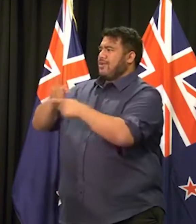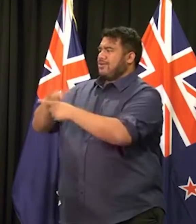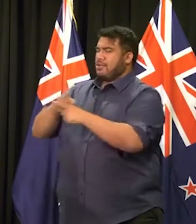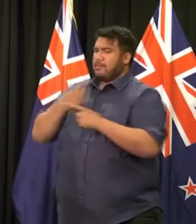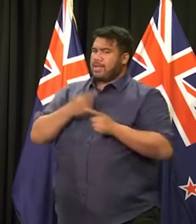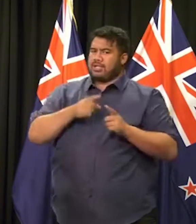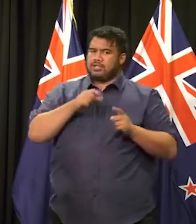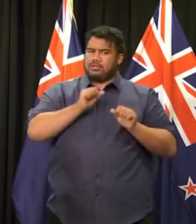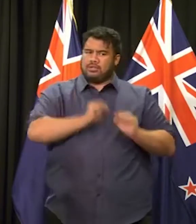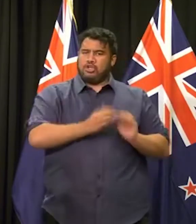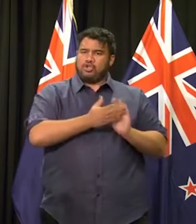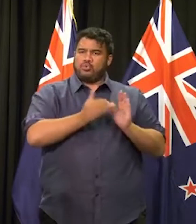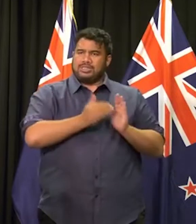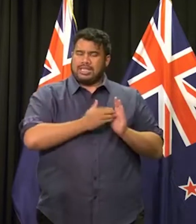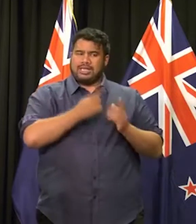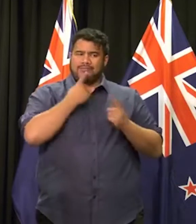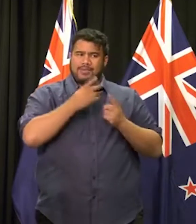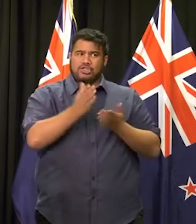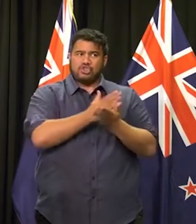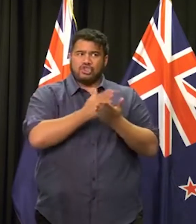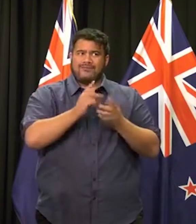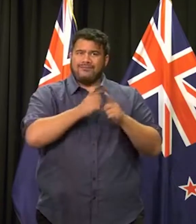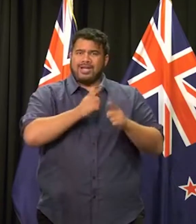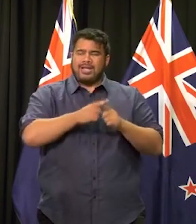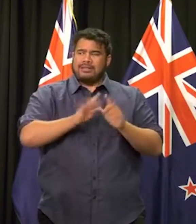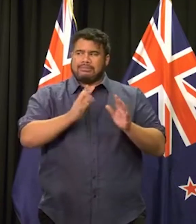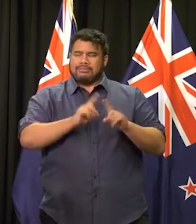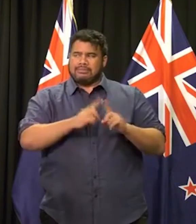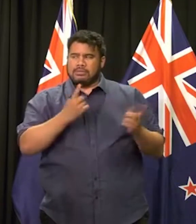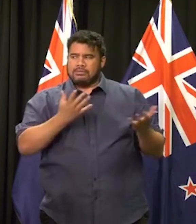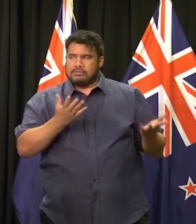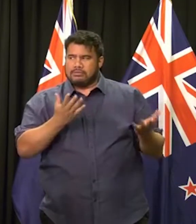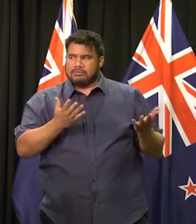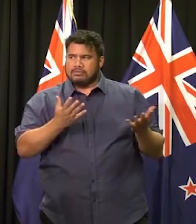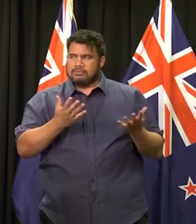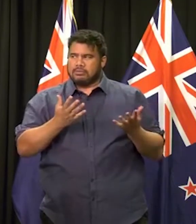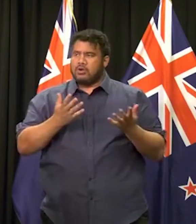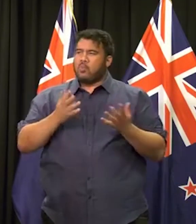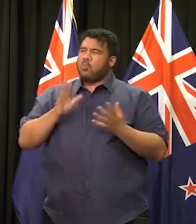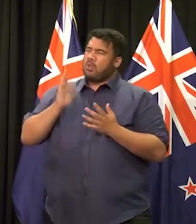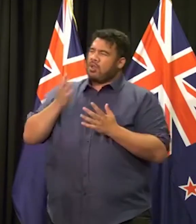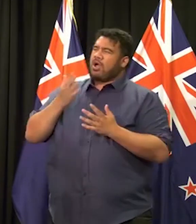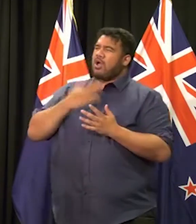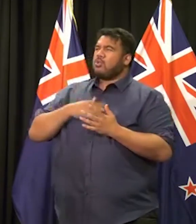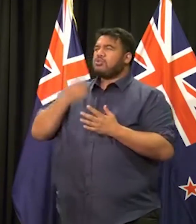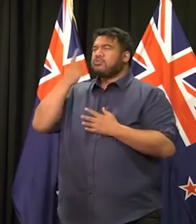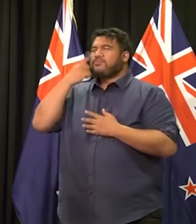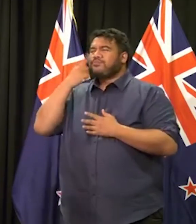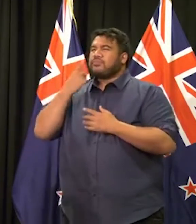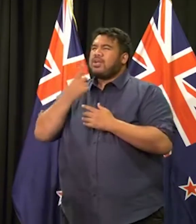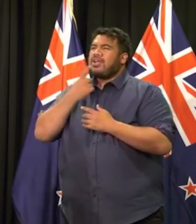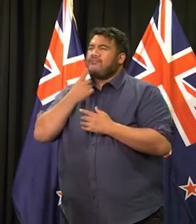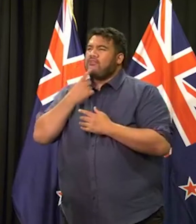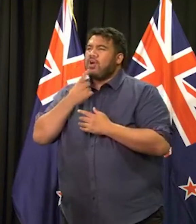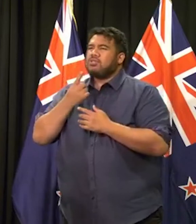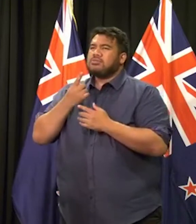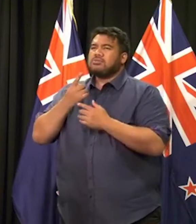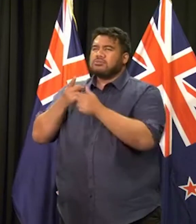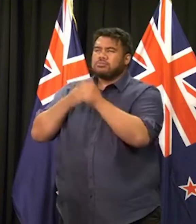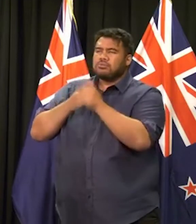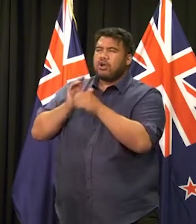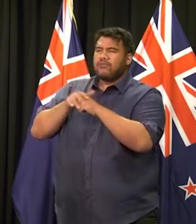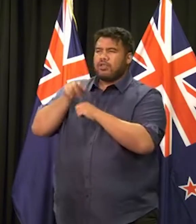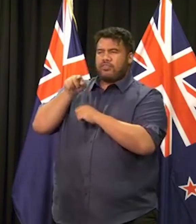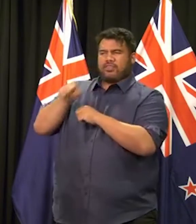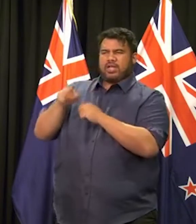that's something that I actually would want to seek some direct advice on in terms of those distinctions. Uh, because of course, when it comes to